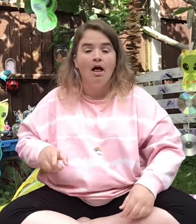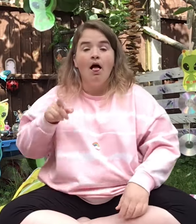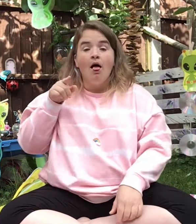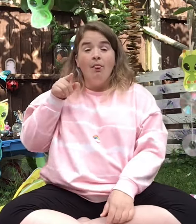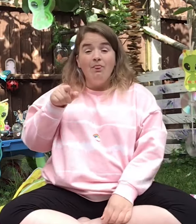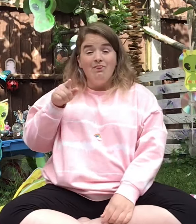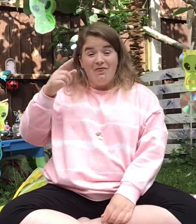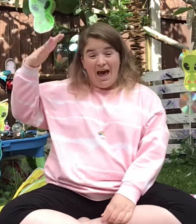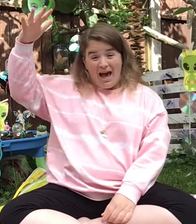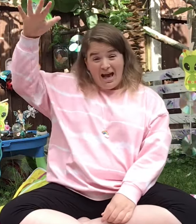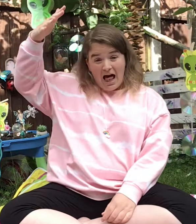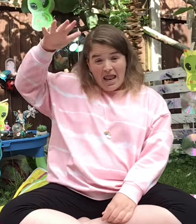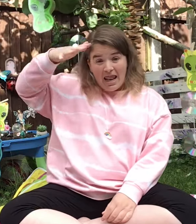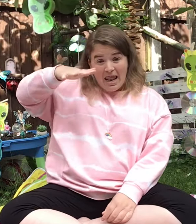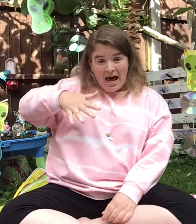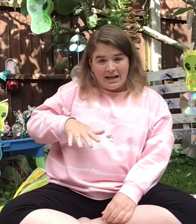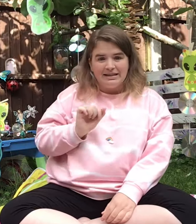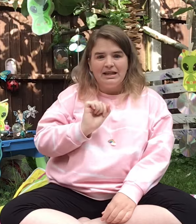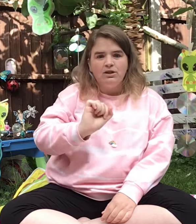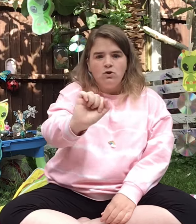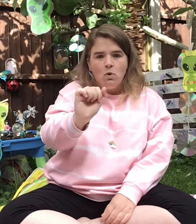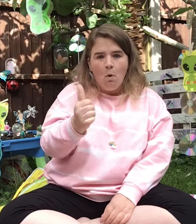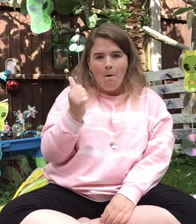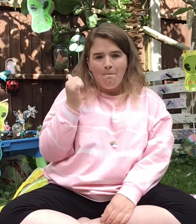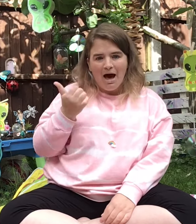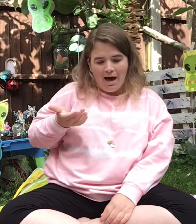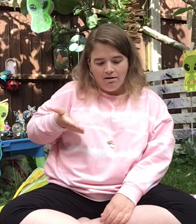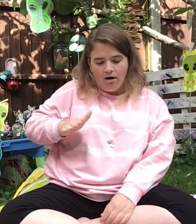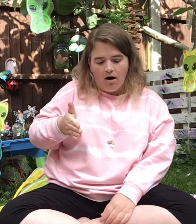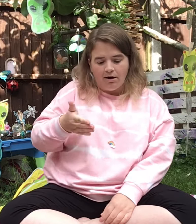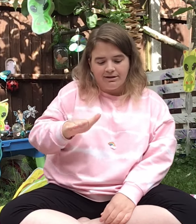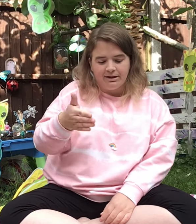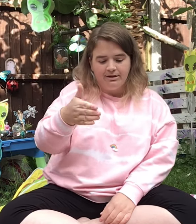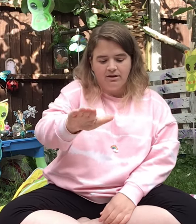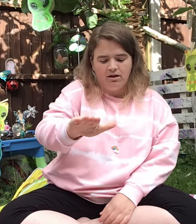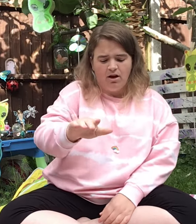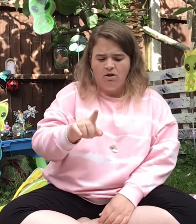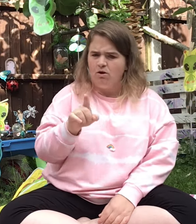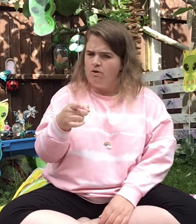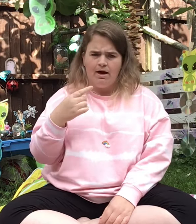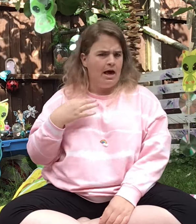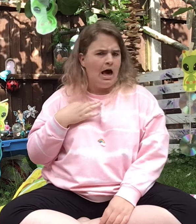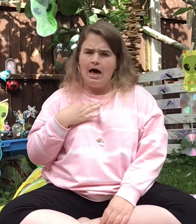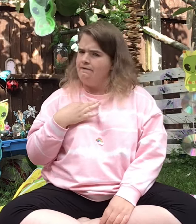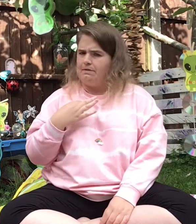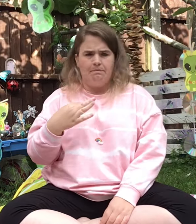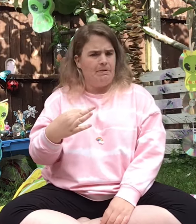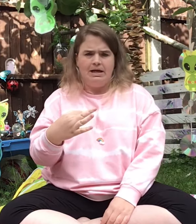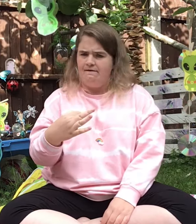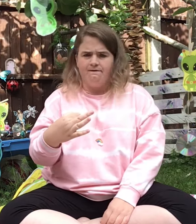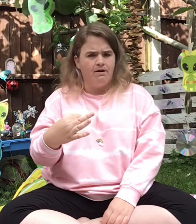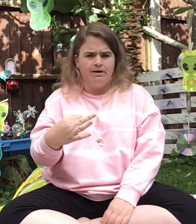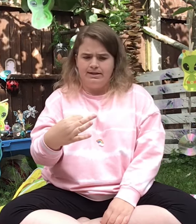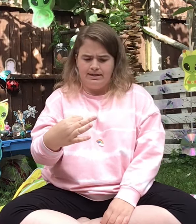They land in your back garden. Though they haven't been invited.